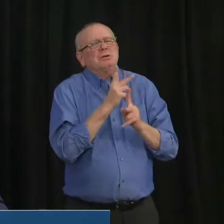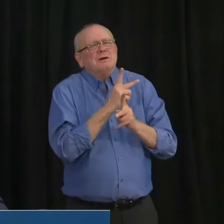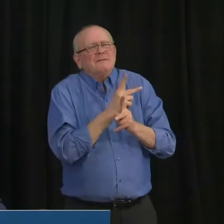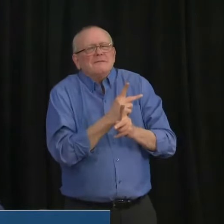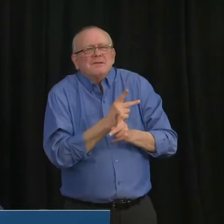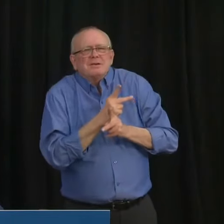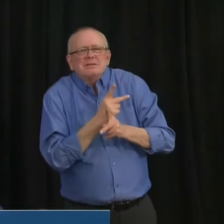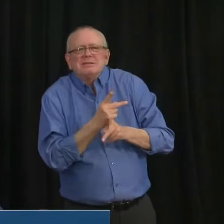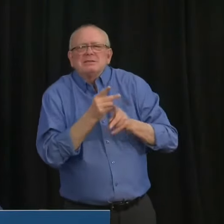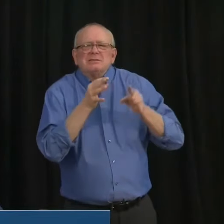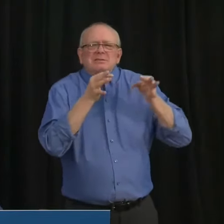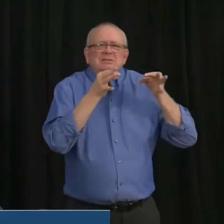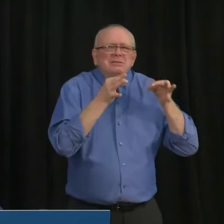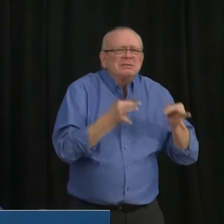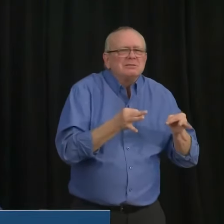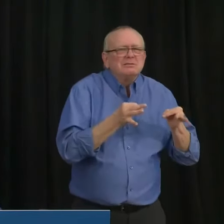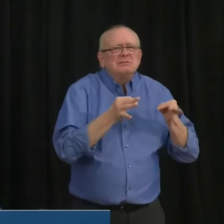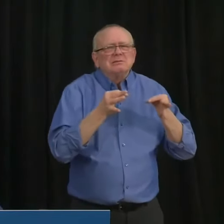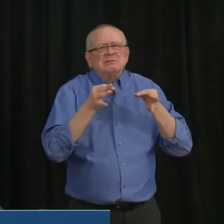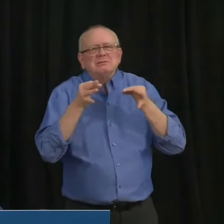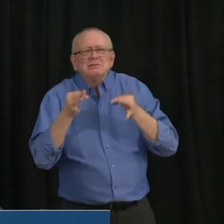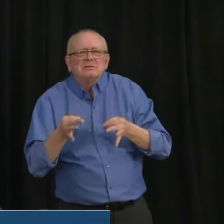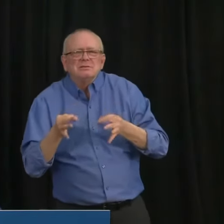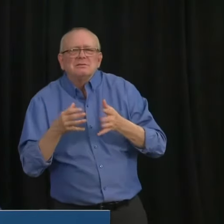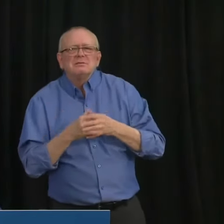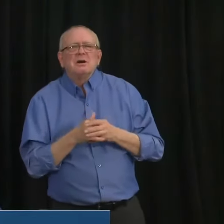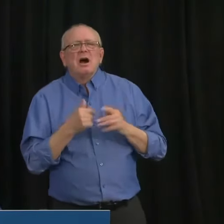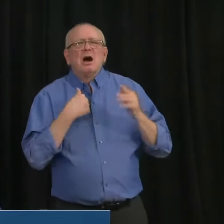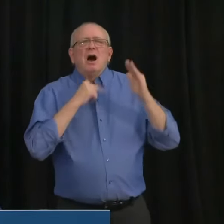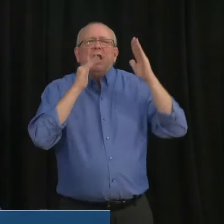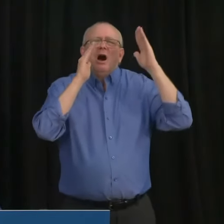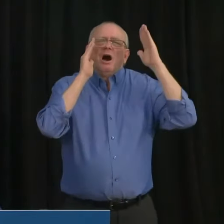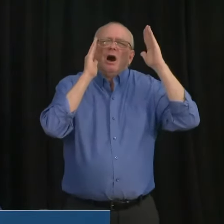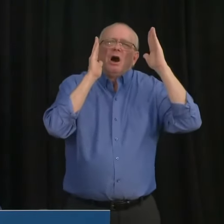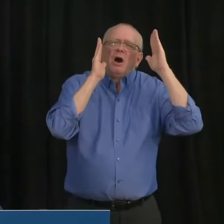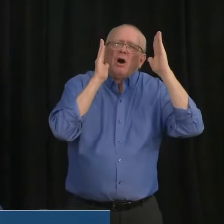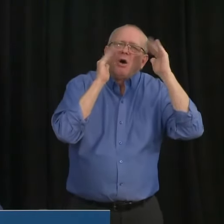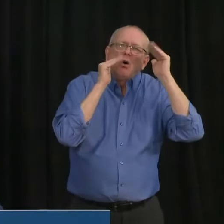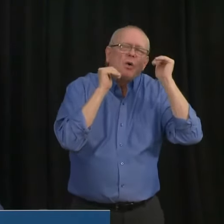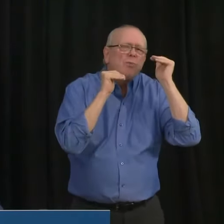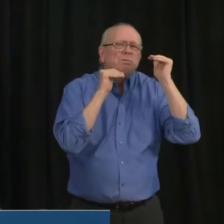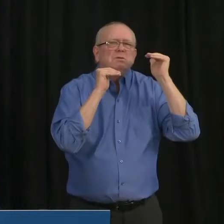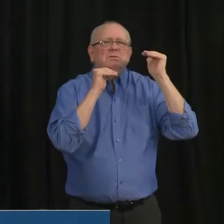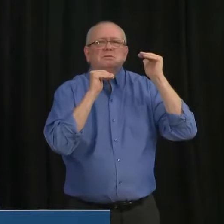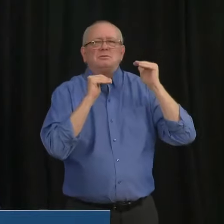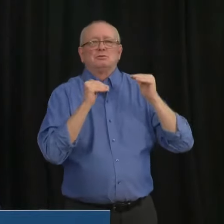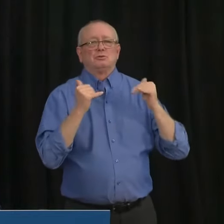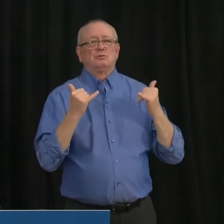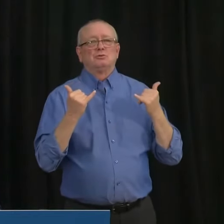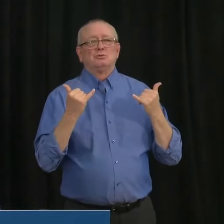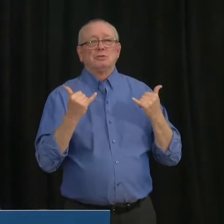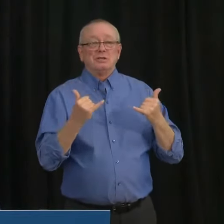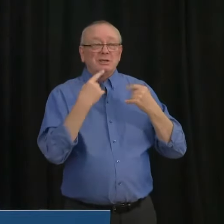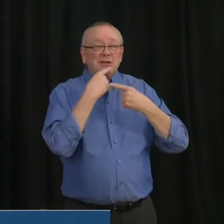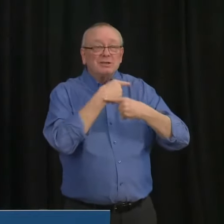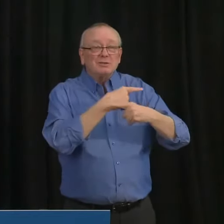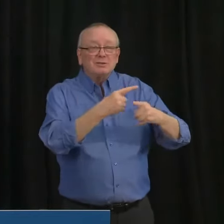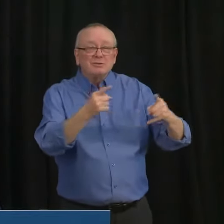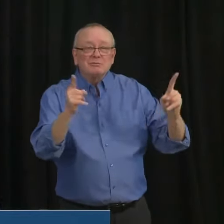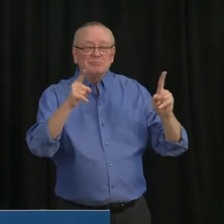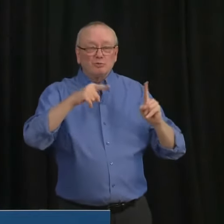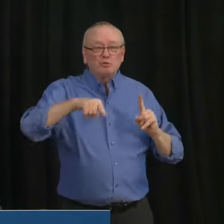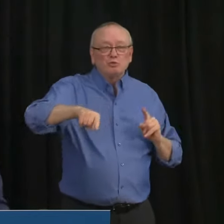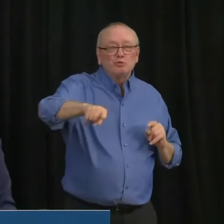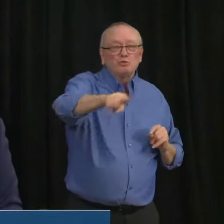just hope profoundly that, that this, today's, uh, measures will, will send that message to that